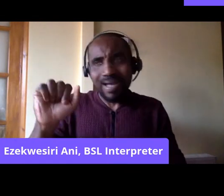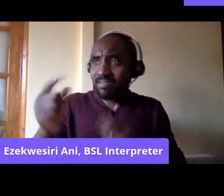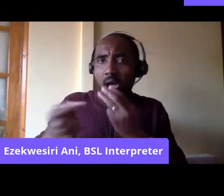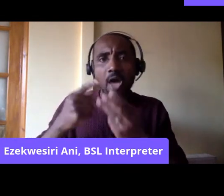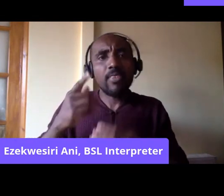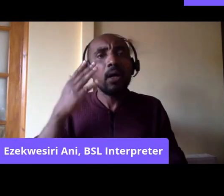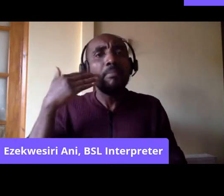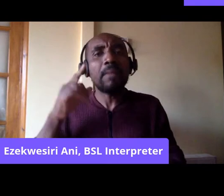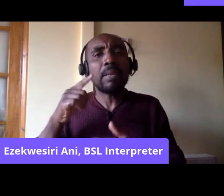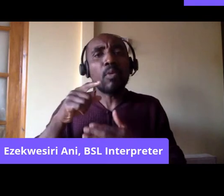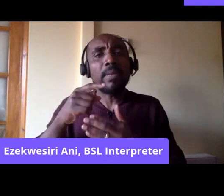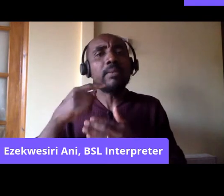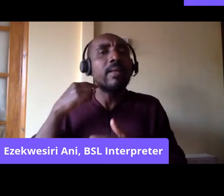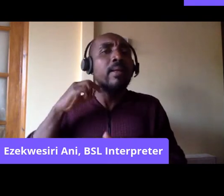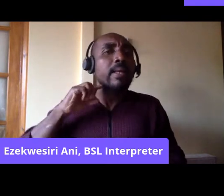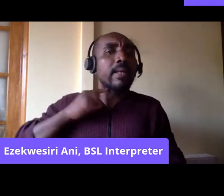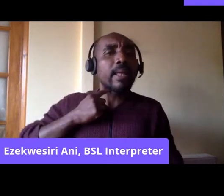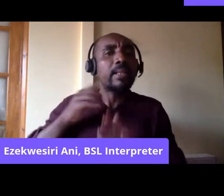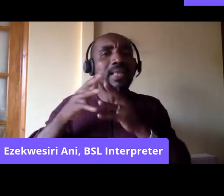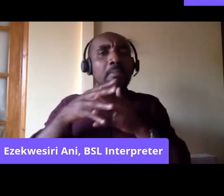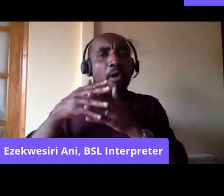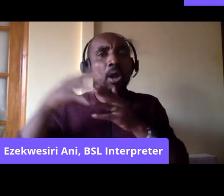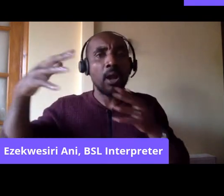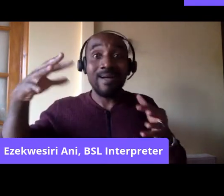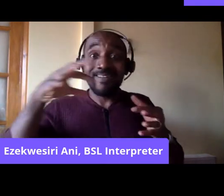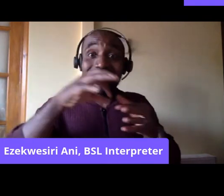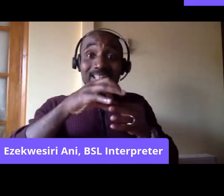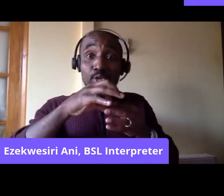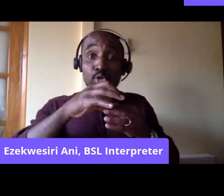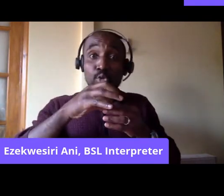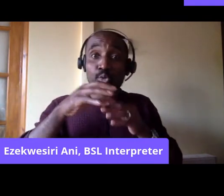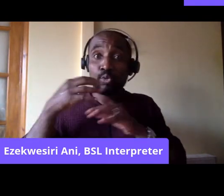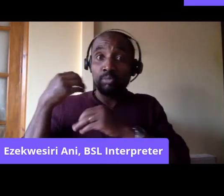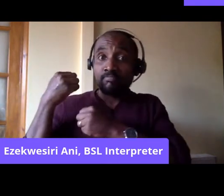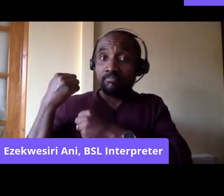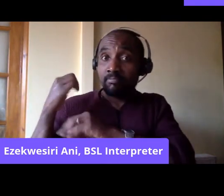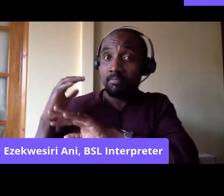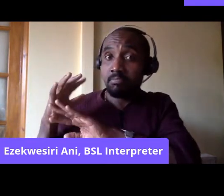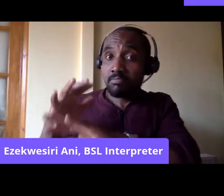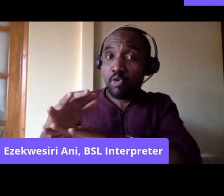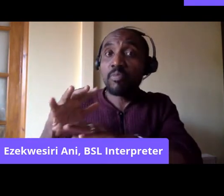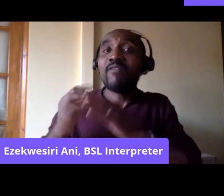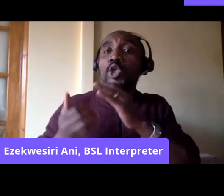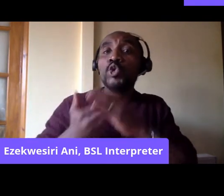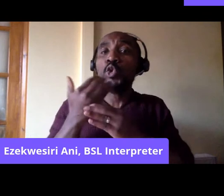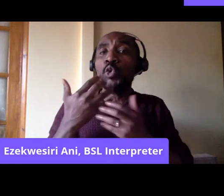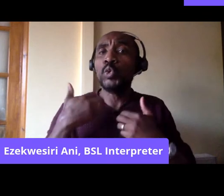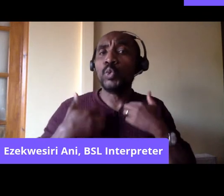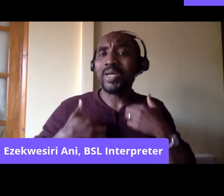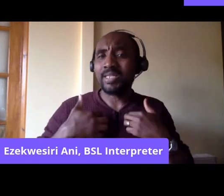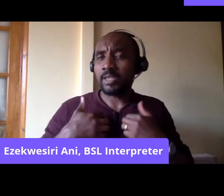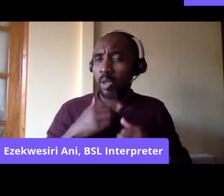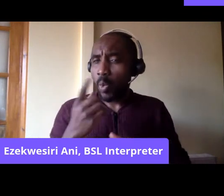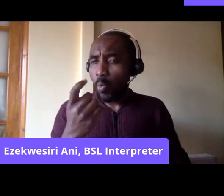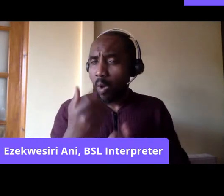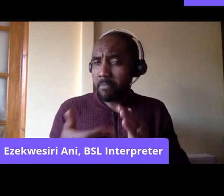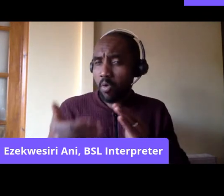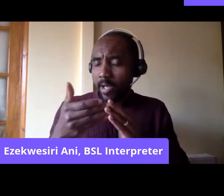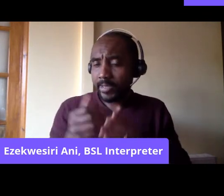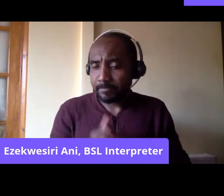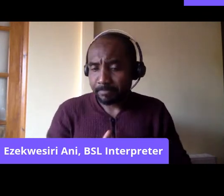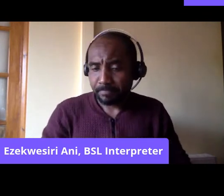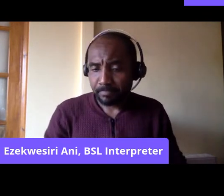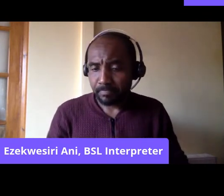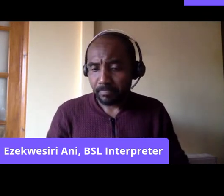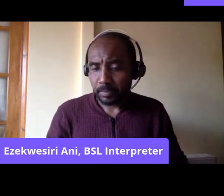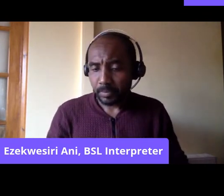has infused the movement with new energy, right? There's also just one more thing I'd like to say before concluding, is that from the